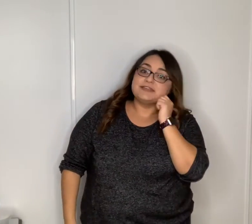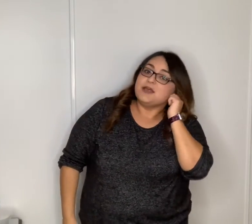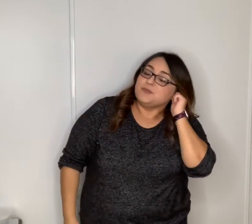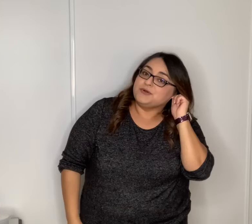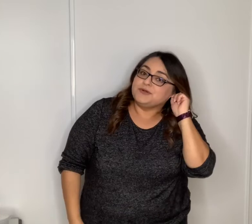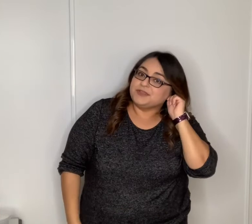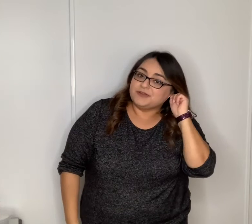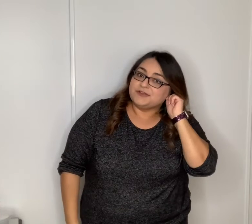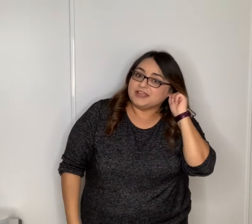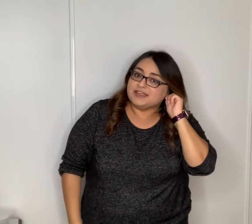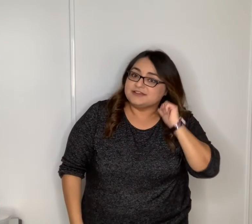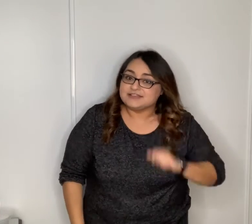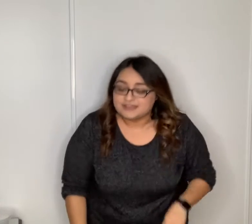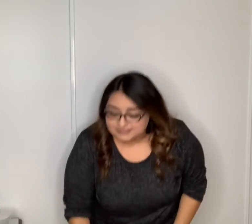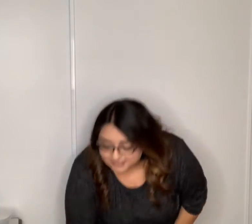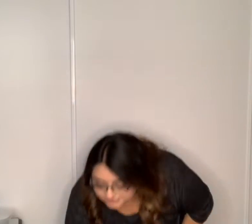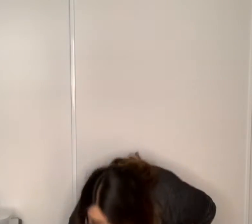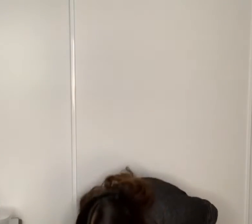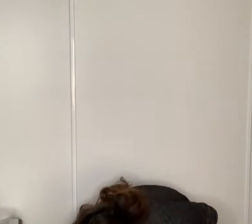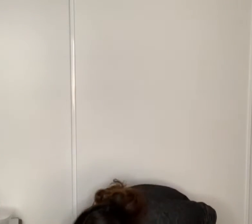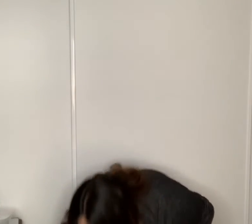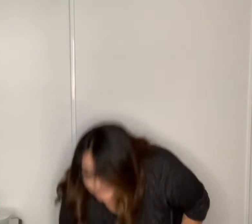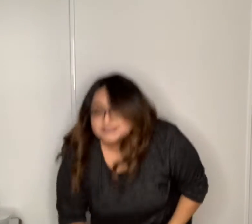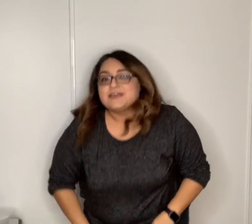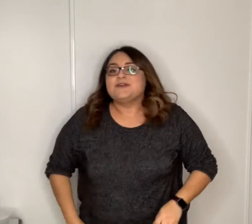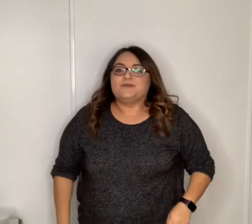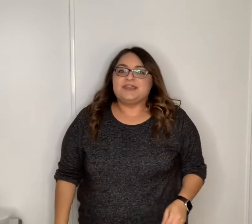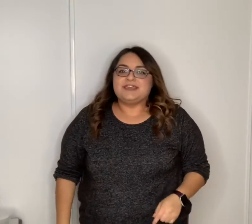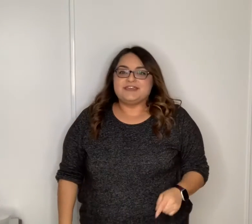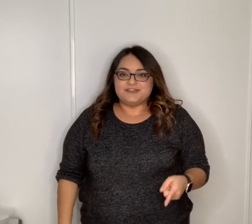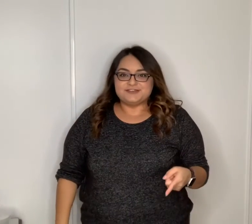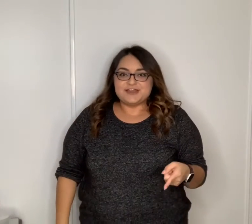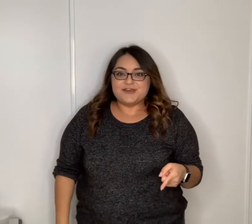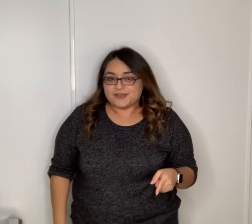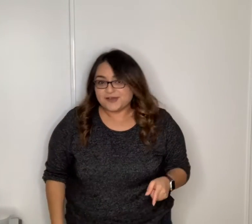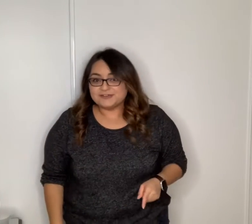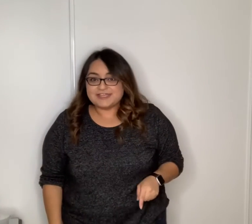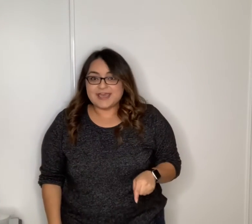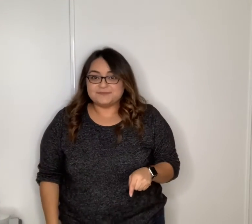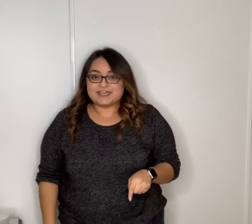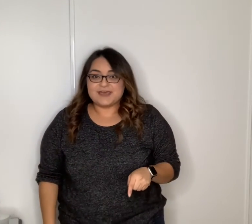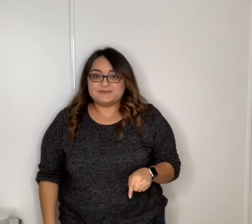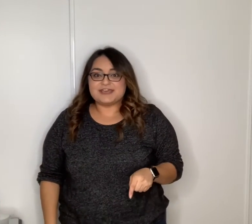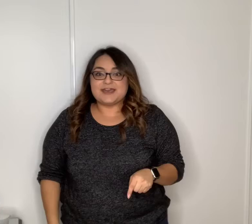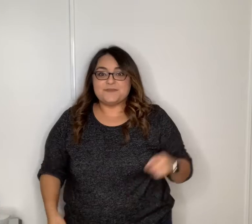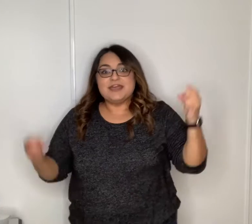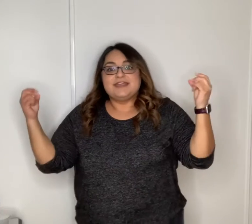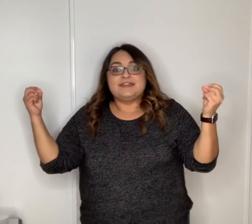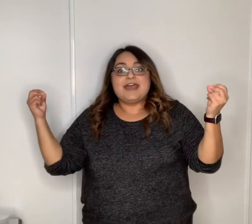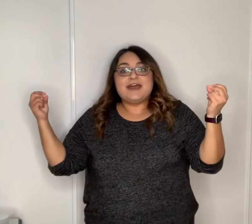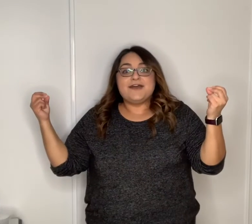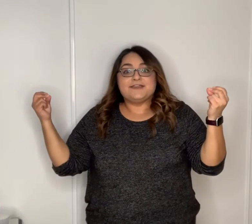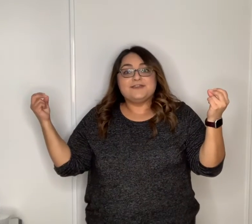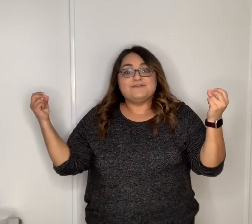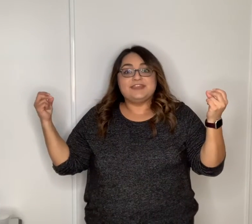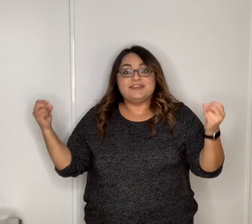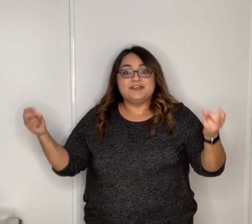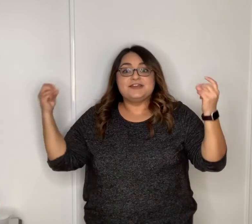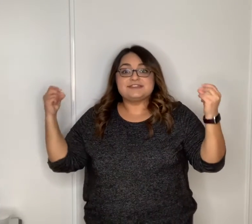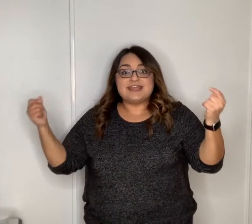pull your ears and touch your toes with your toe go tap tap tap now your fingers snap